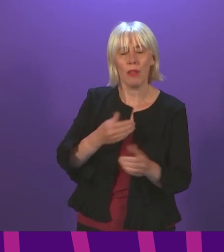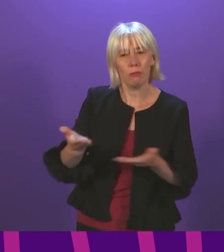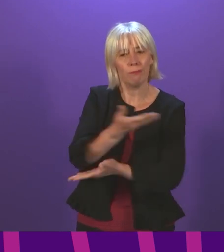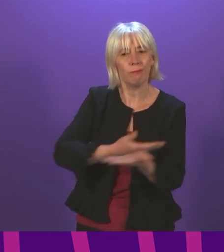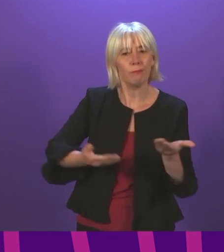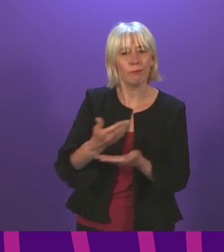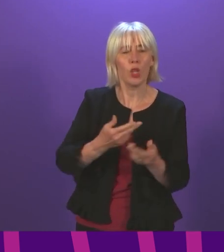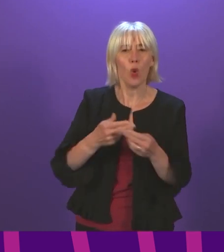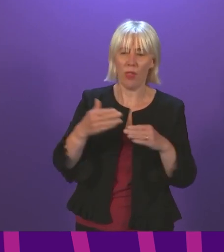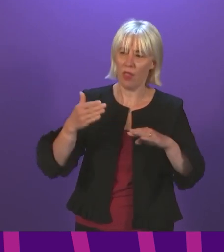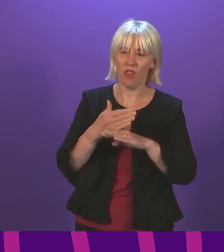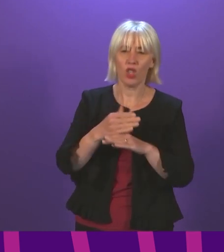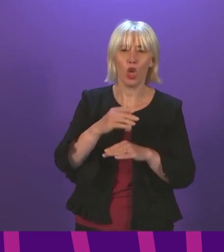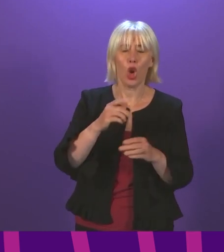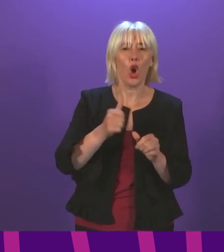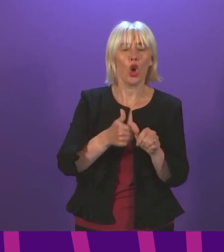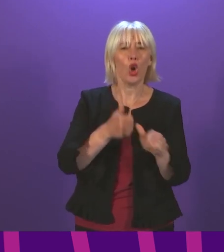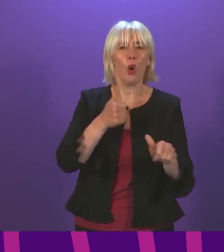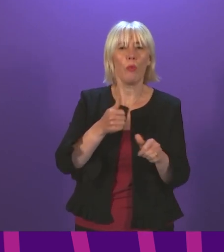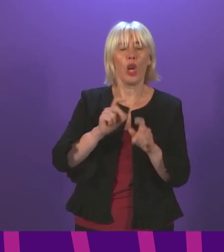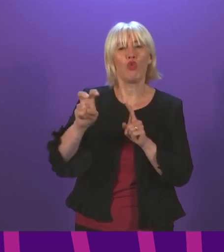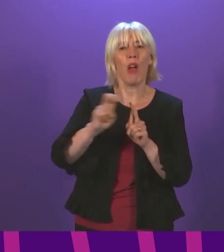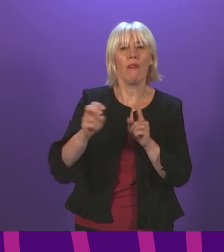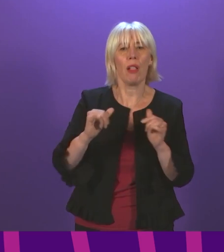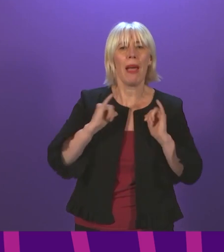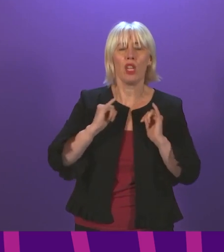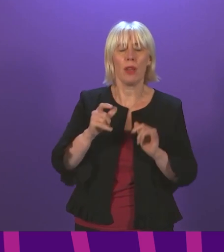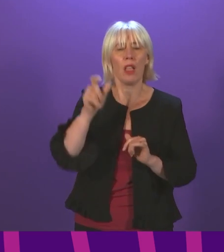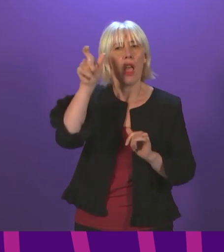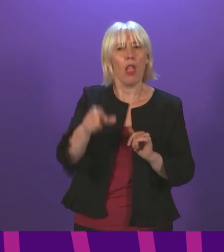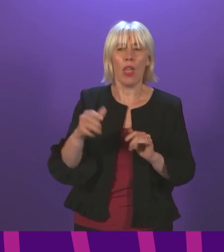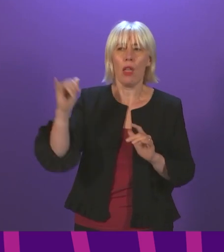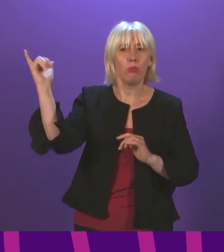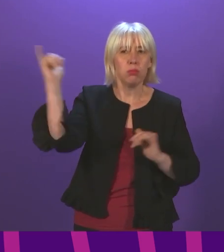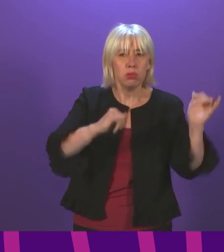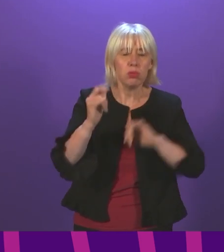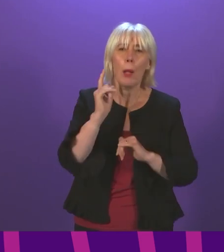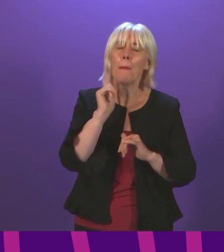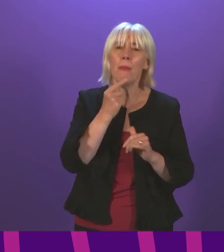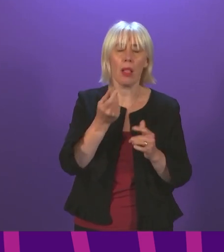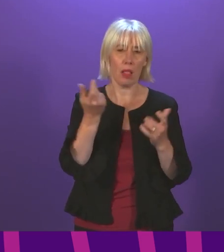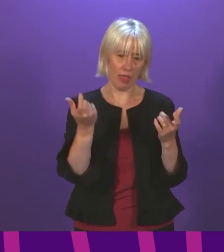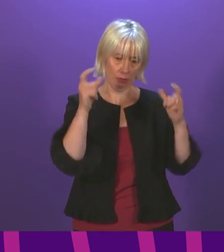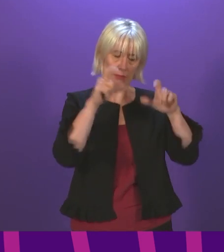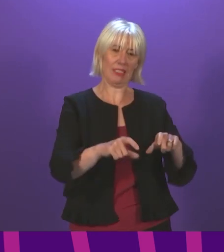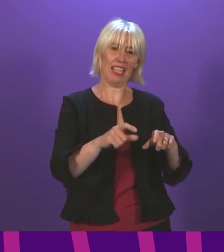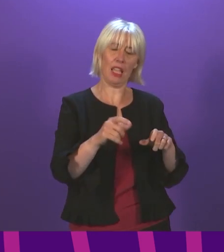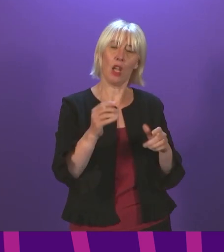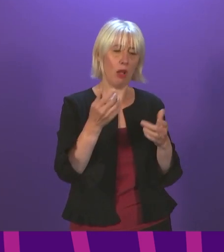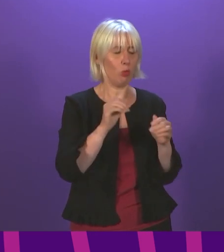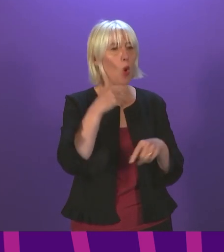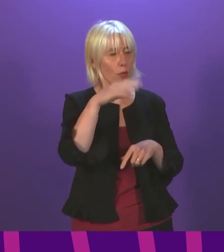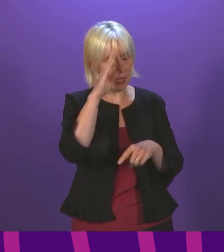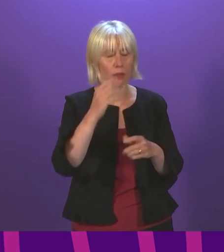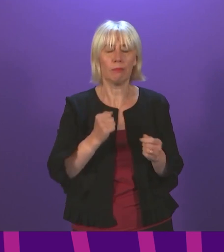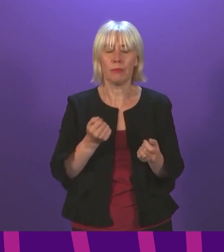regarding the functioning of corporate travel management. First Minister. The Managed Isolation Service in Scotland is operated